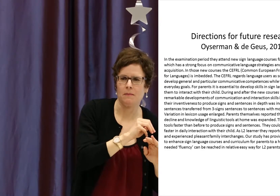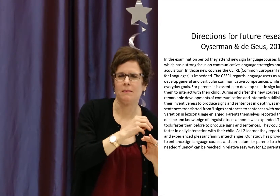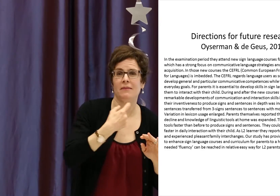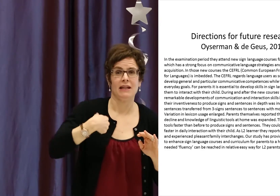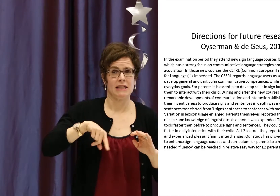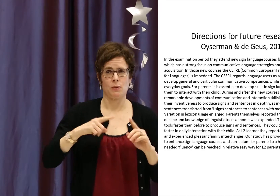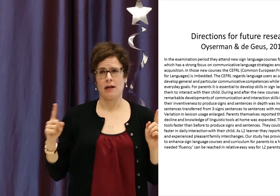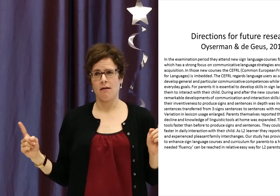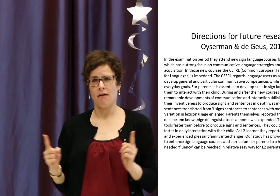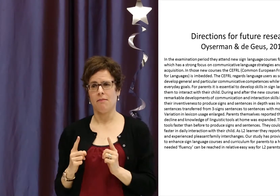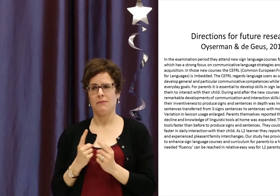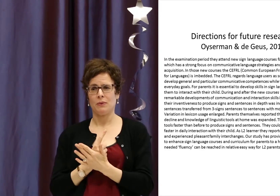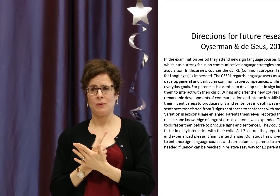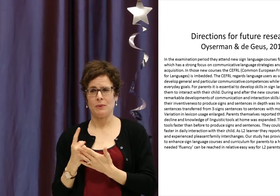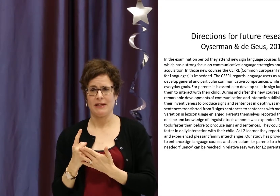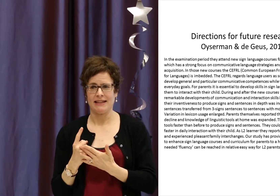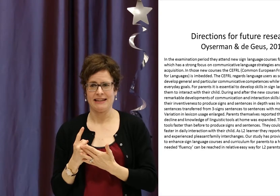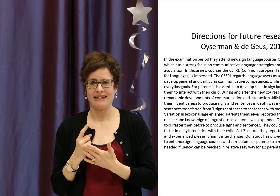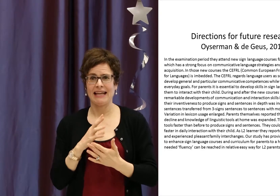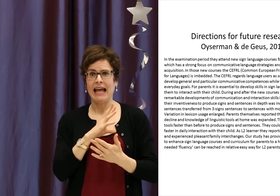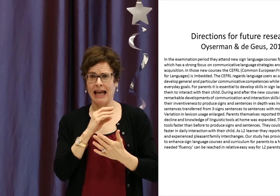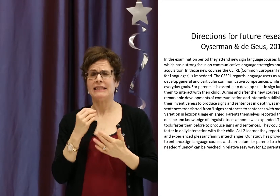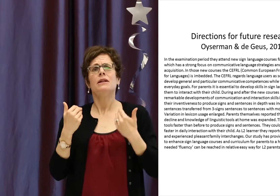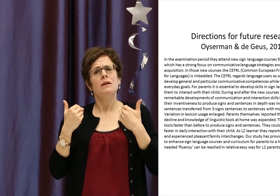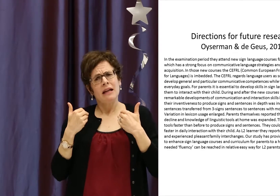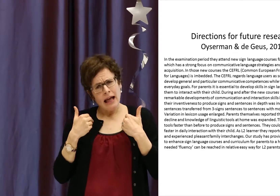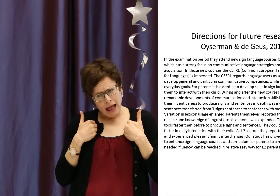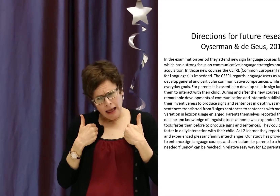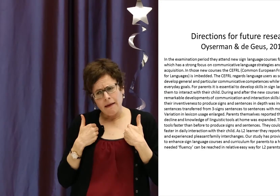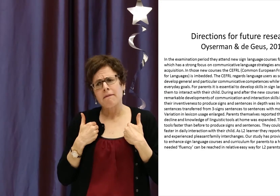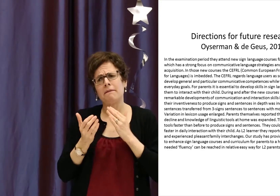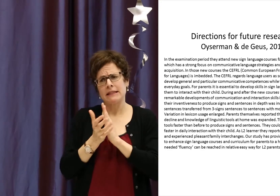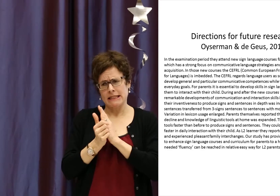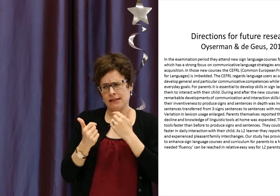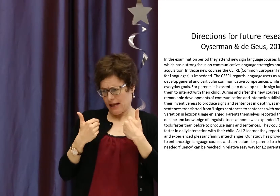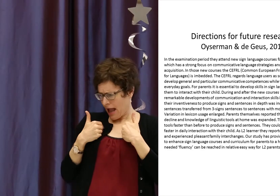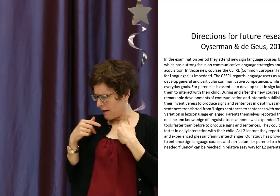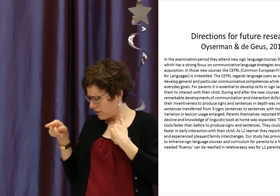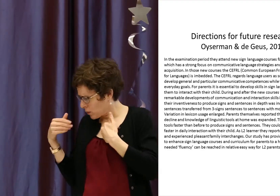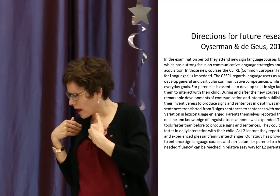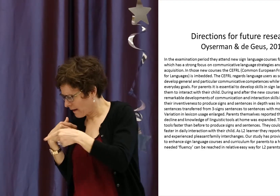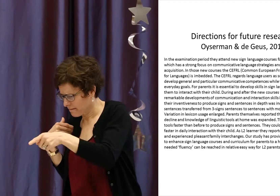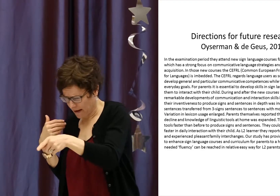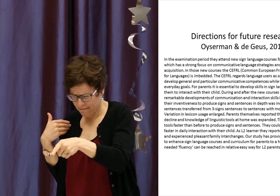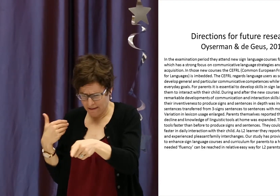develop their parents' sign language curriculum, whereas we only had one week to develop ours within Canada.